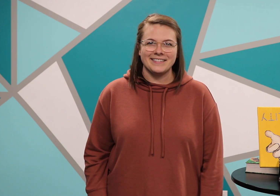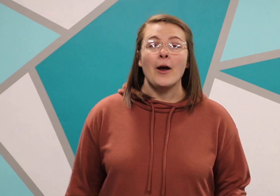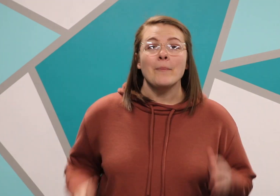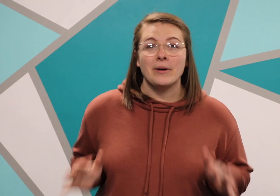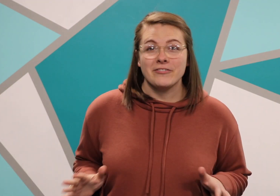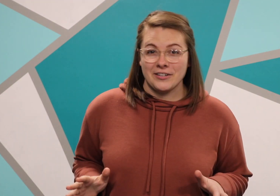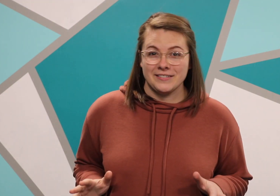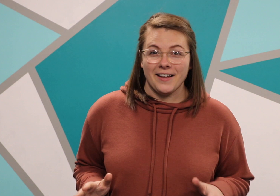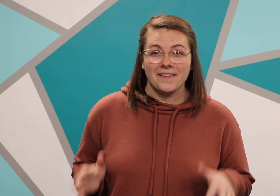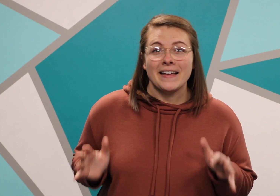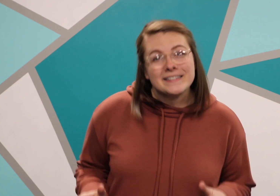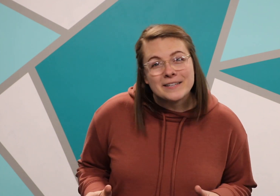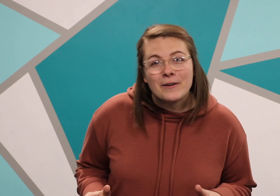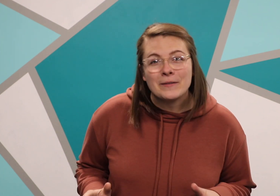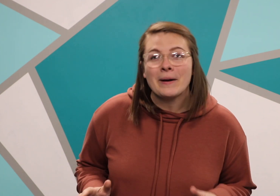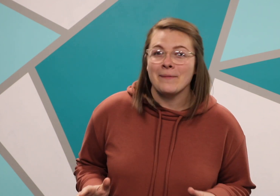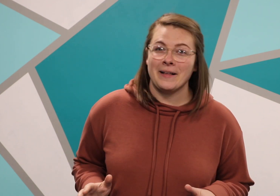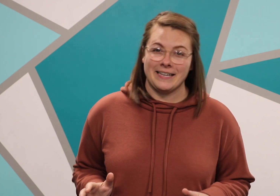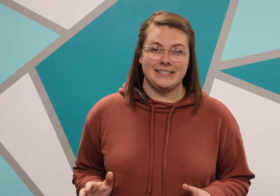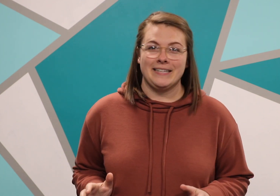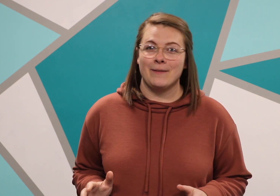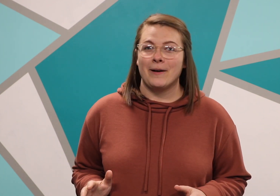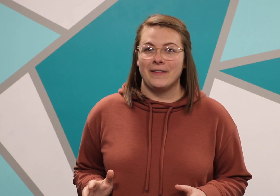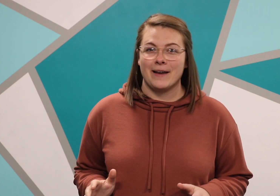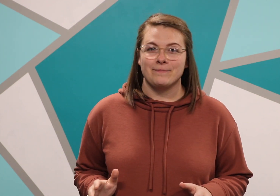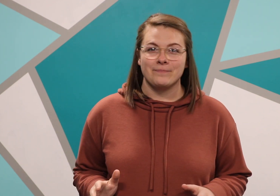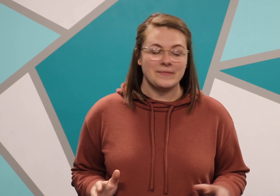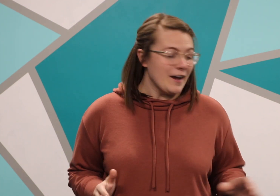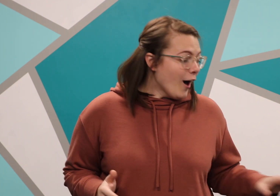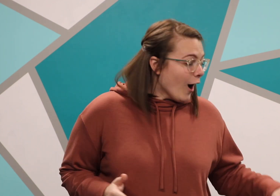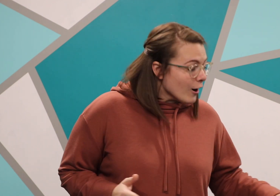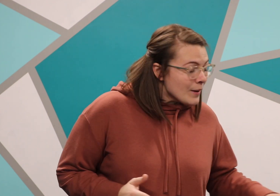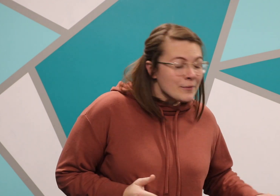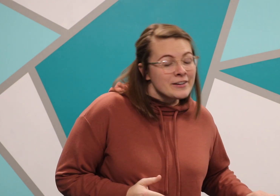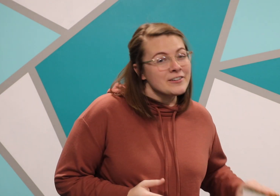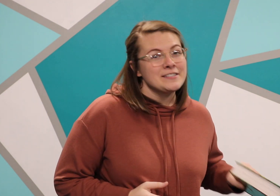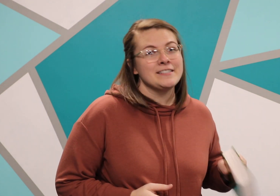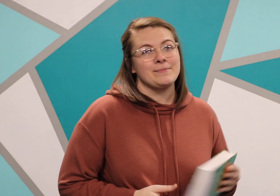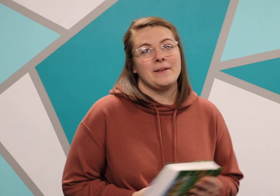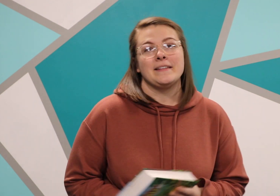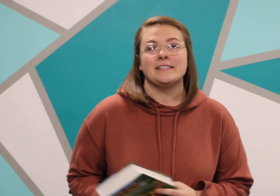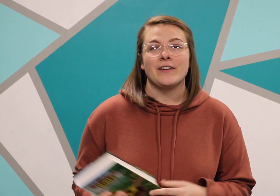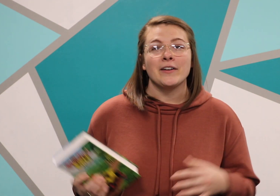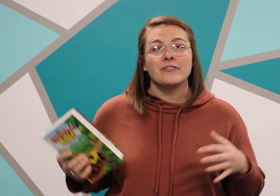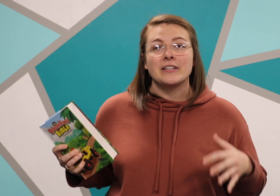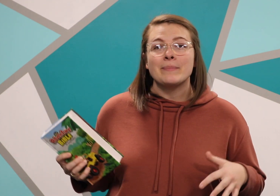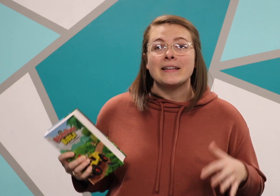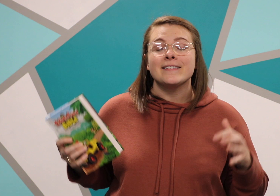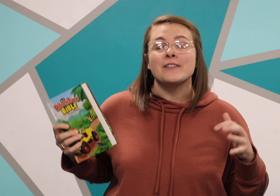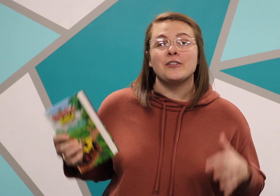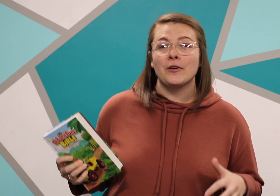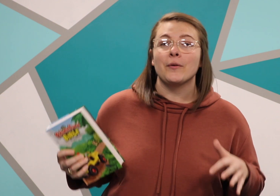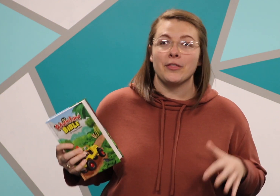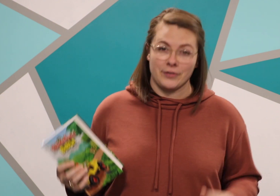But first, let's see what the Bible has to say about that. Our memory verse this month is found in Philippians 2-3.